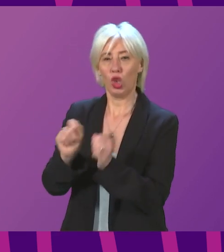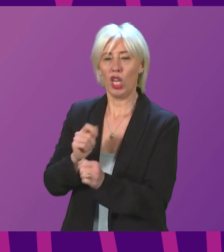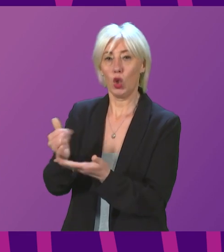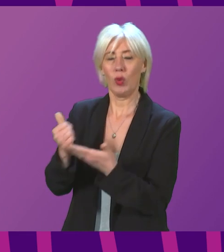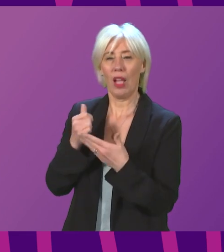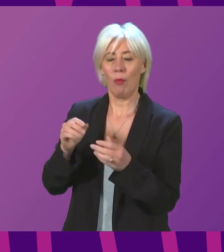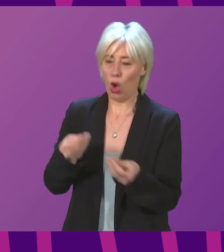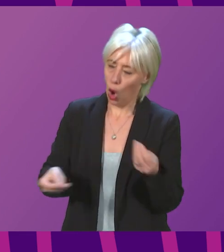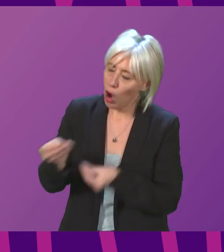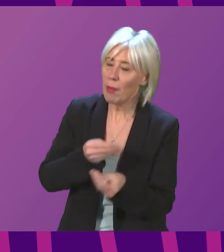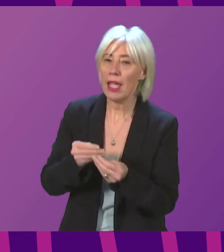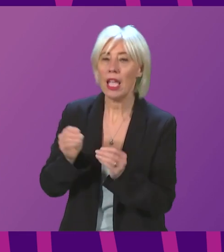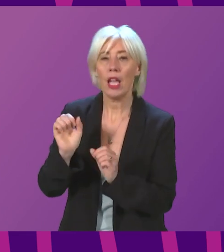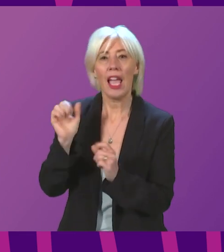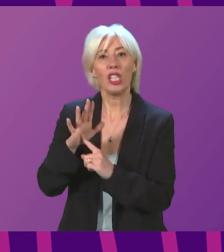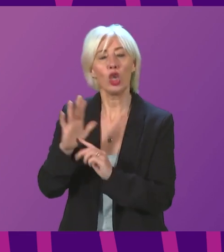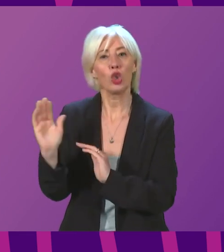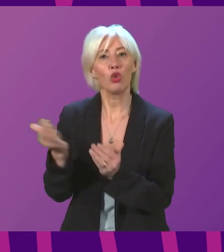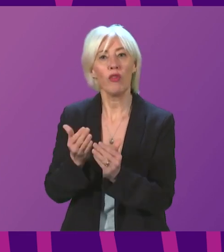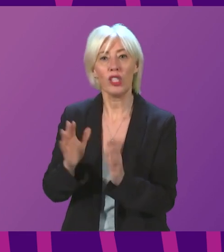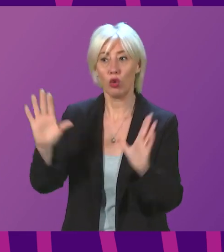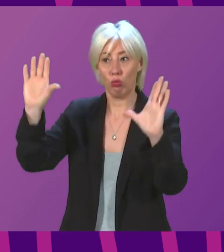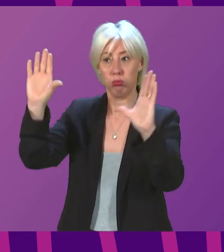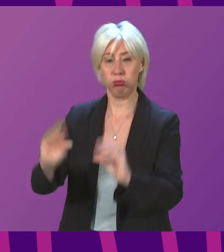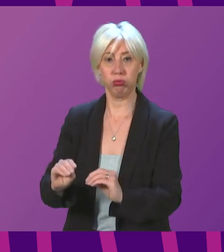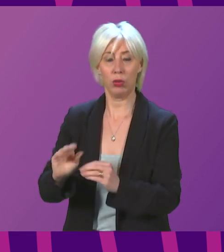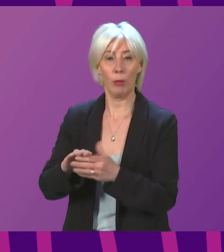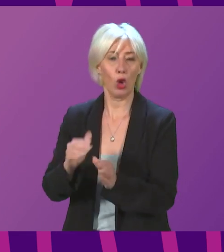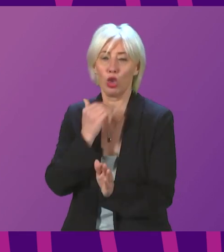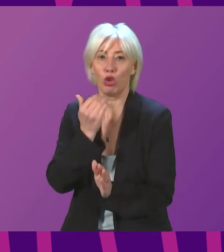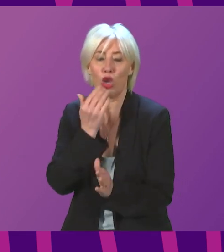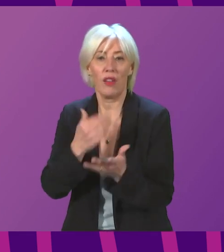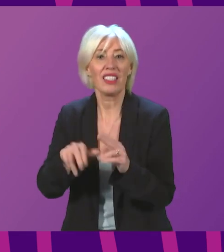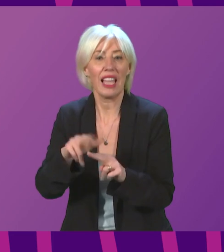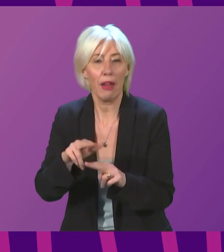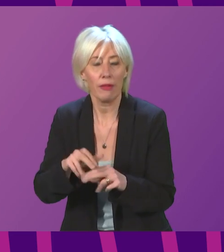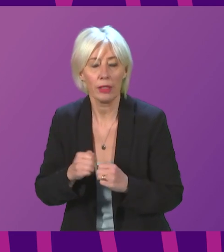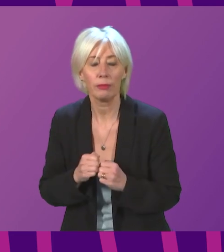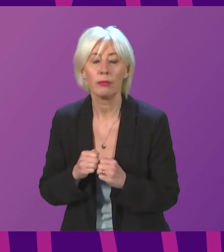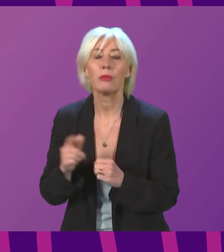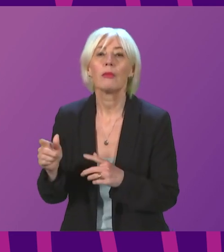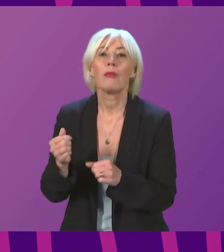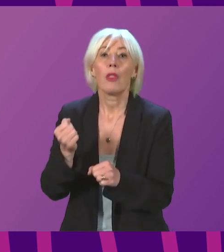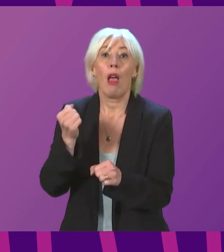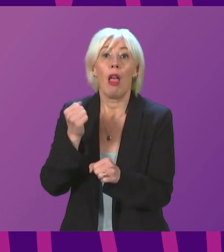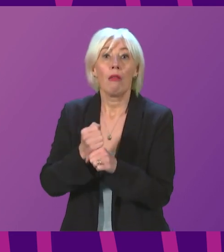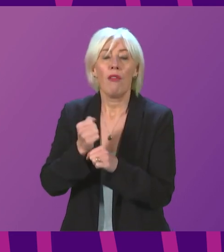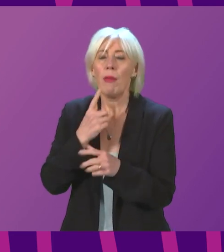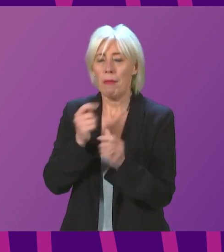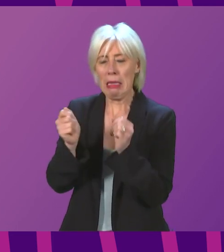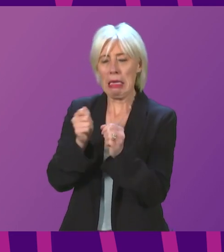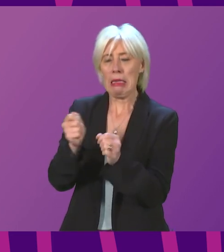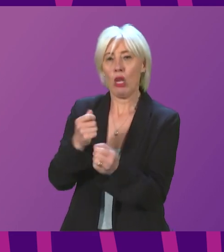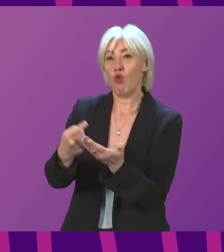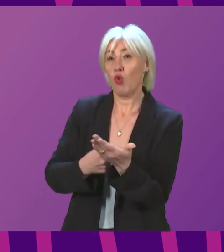and our economy from grinding to halt because of staff absences. The government has already adapted its position on these rules.